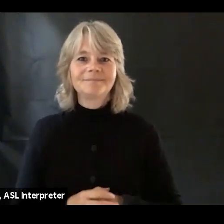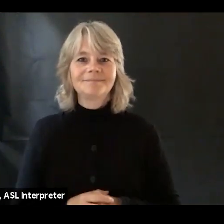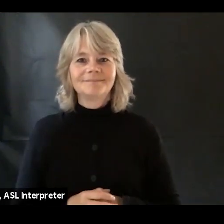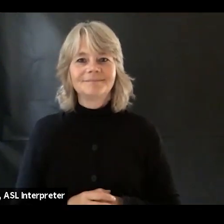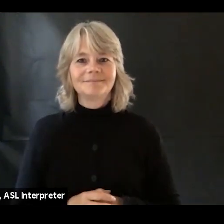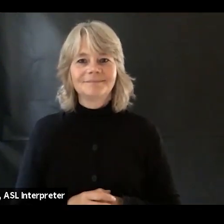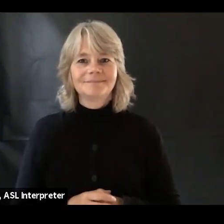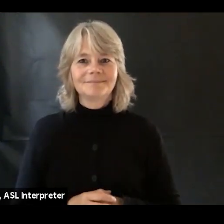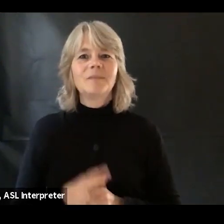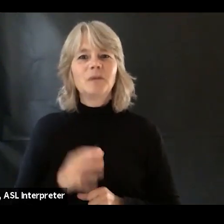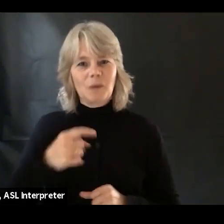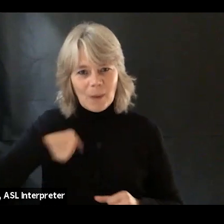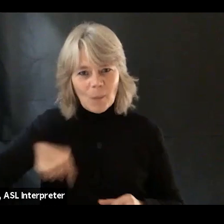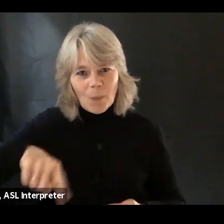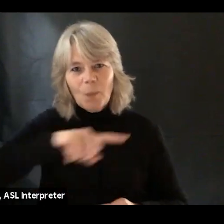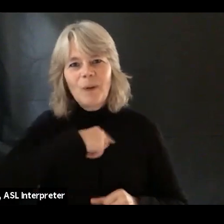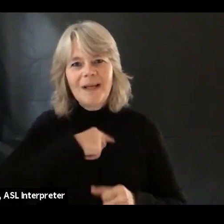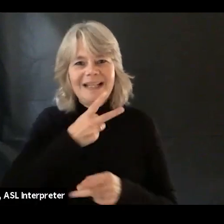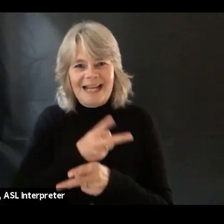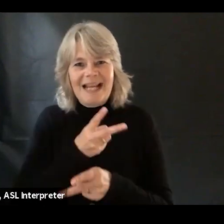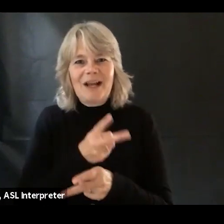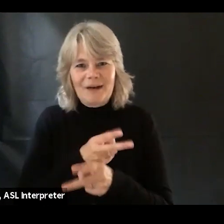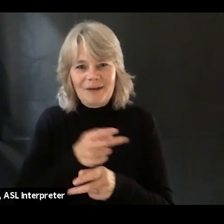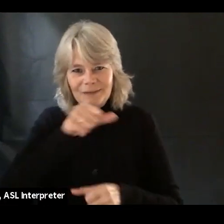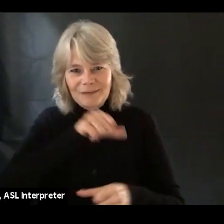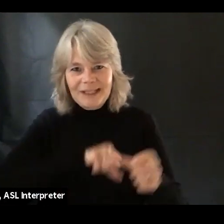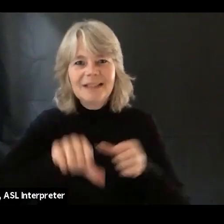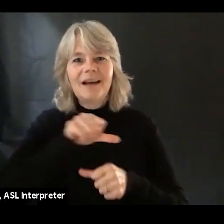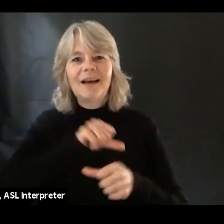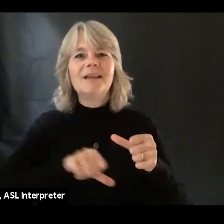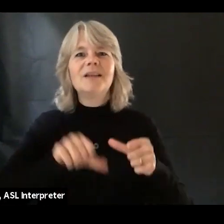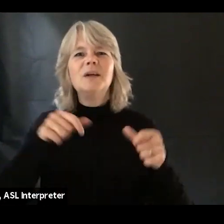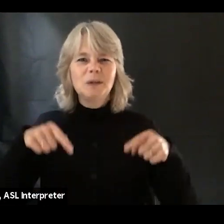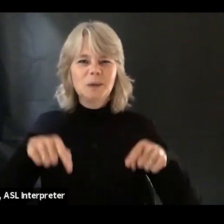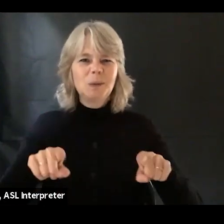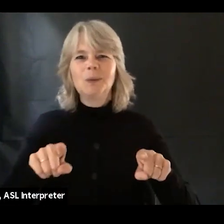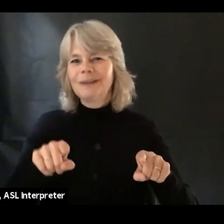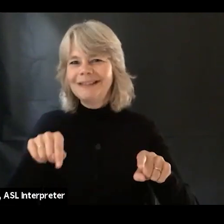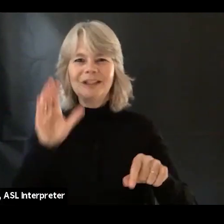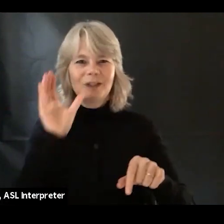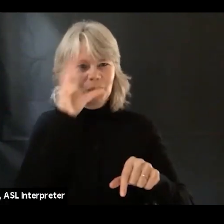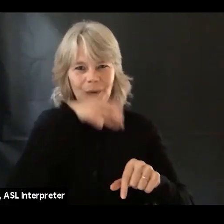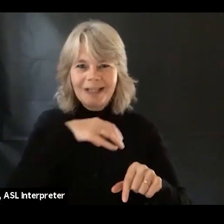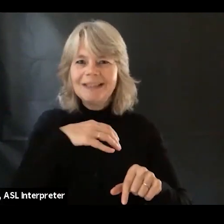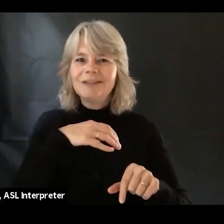we are all taking care of each other in this very weird time of our lives.